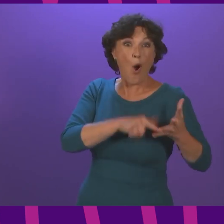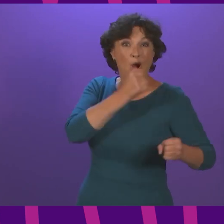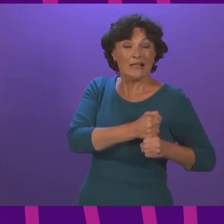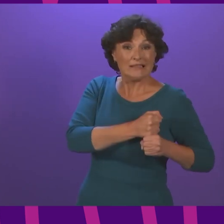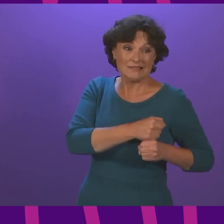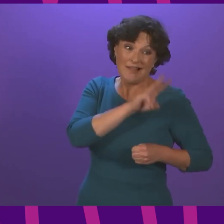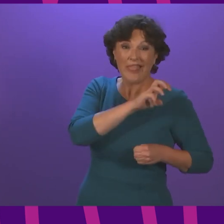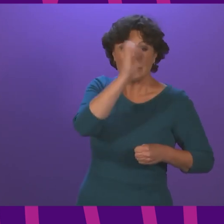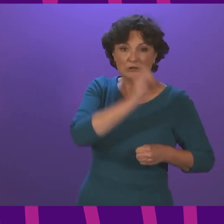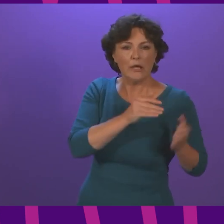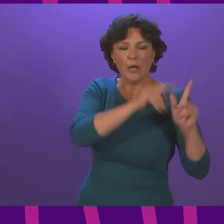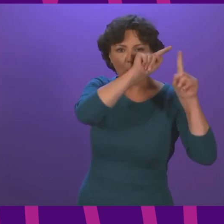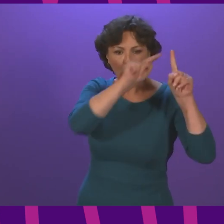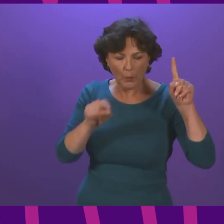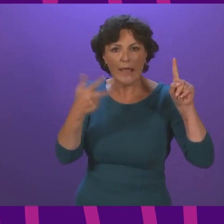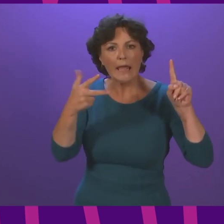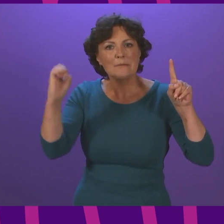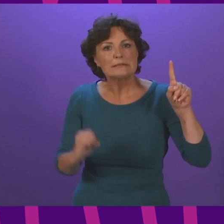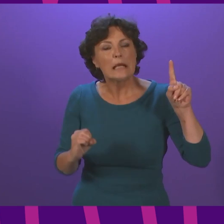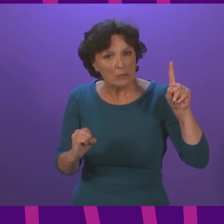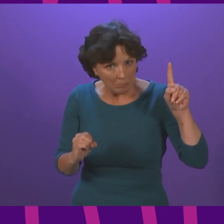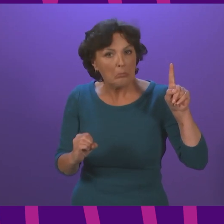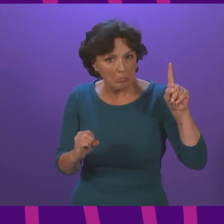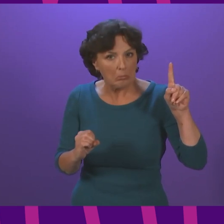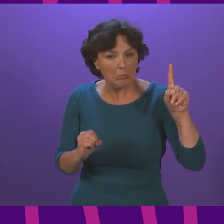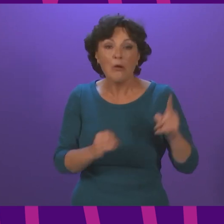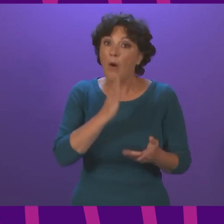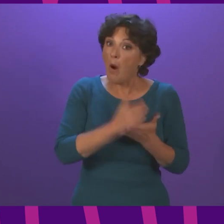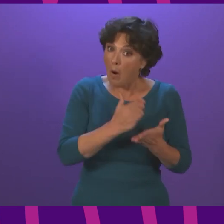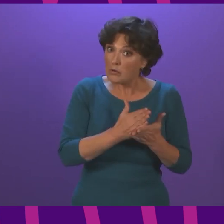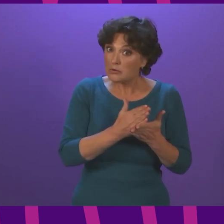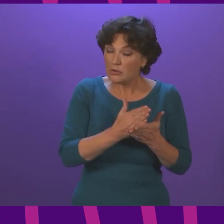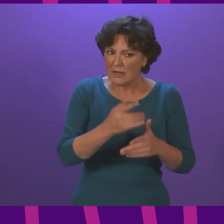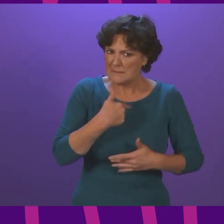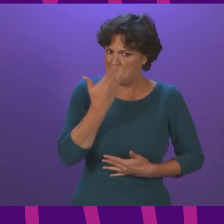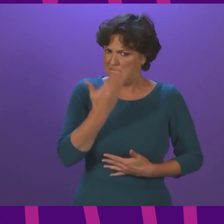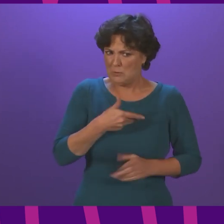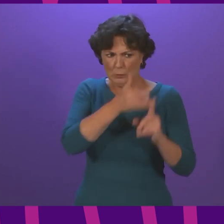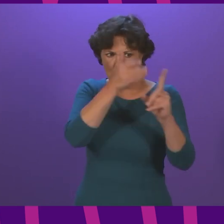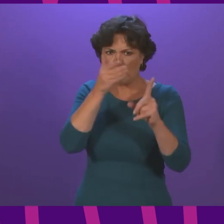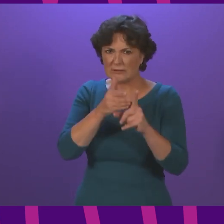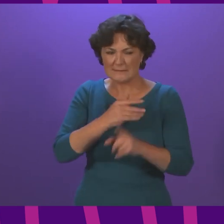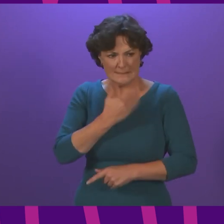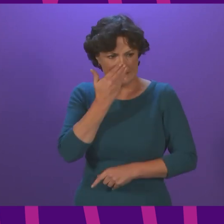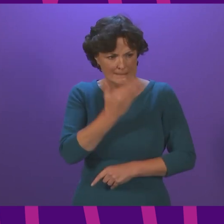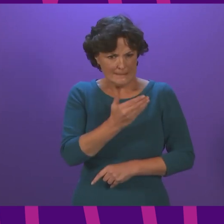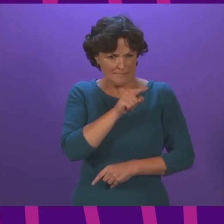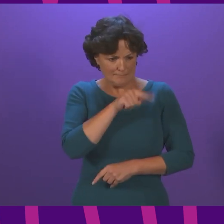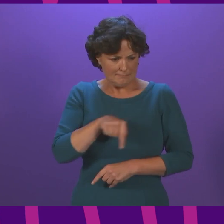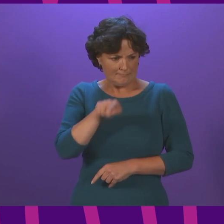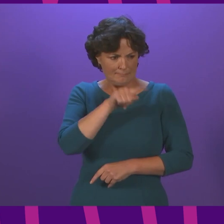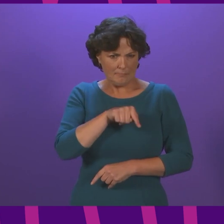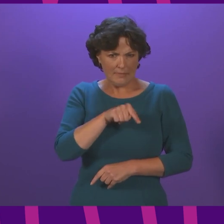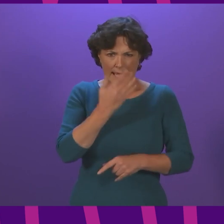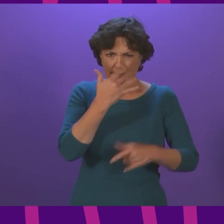just over 8 per cent now. Significantly and positively, the fall in cases continues to be apparent across all